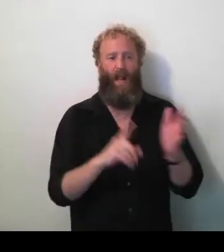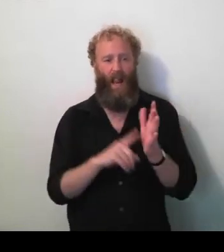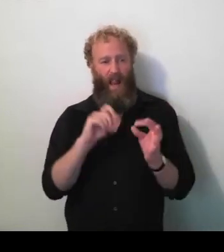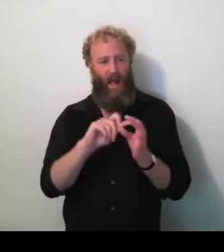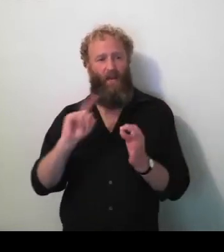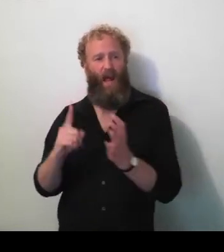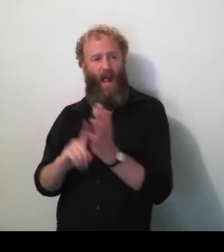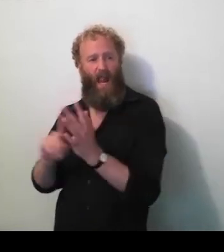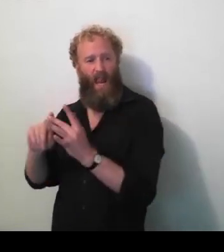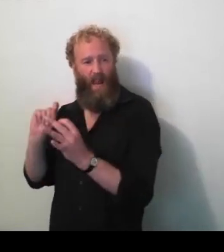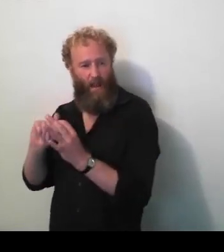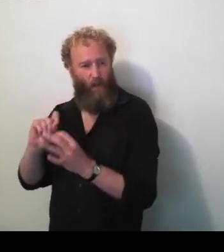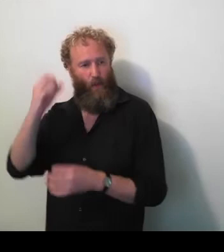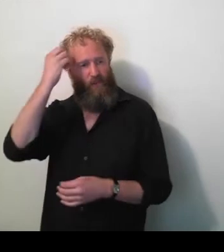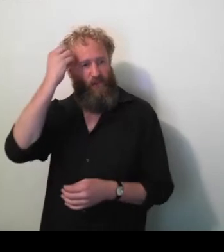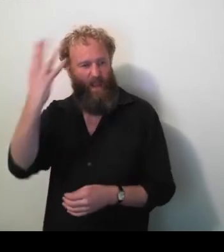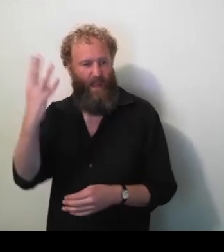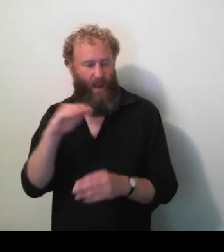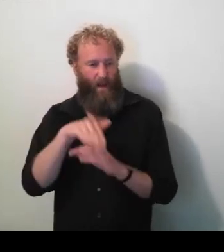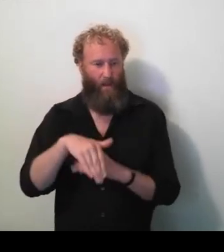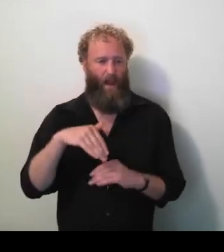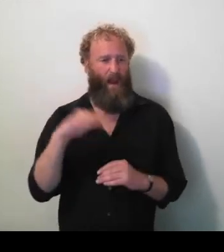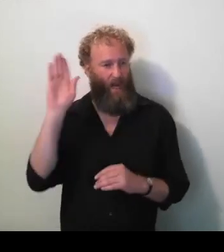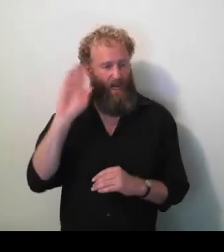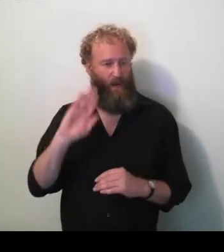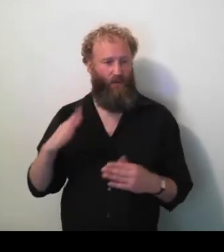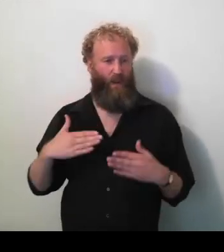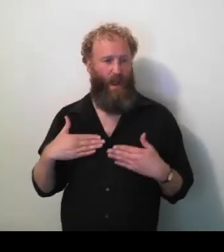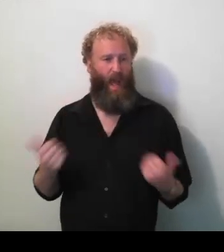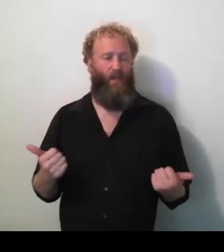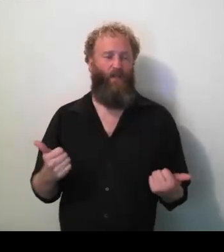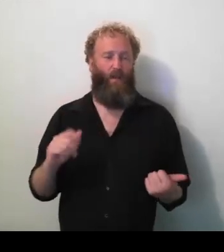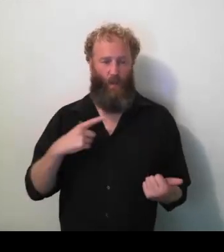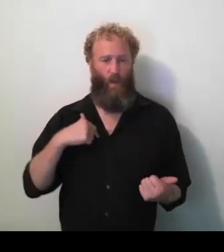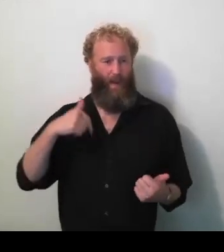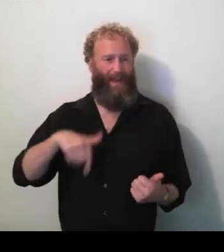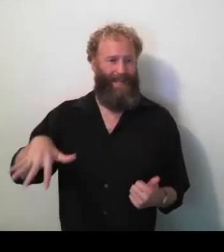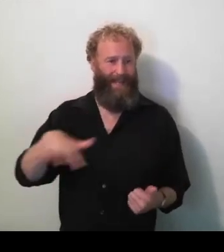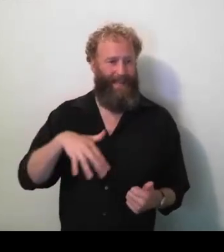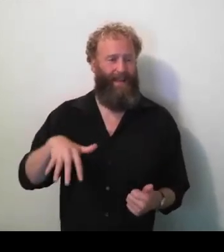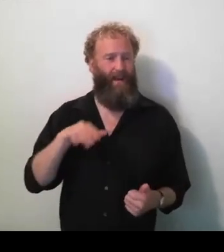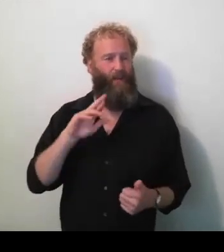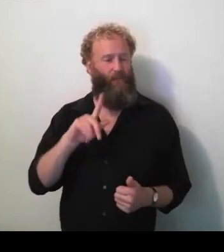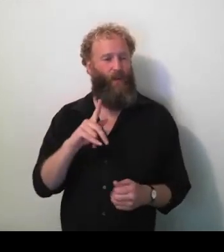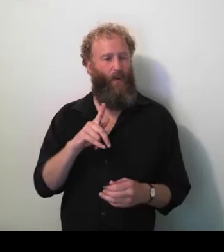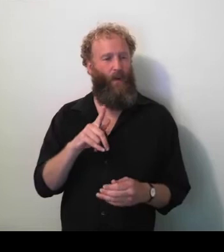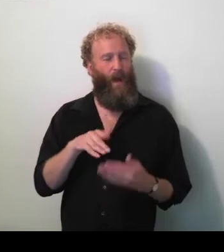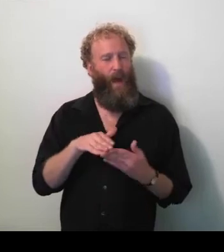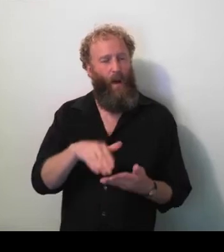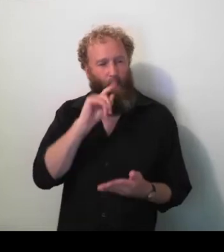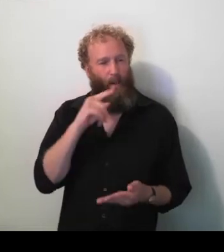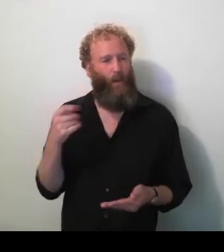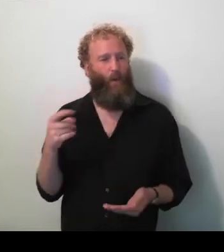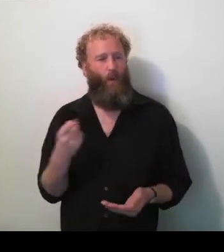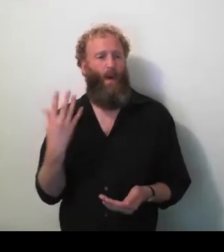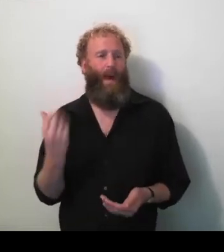why we're around to largely represent people who don't currently have a voice.